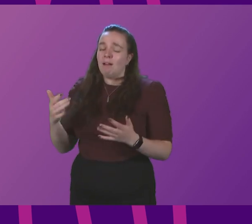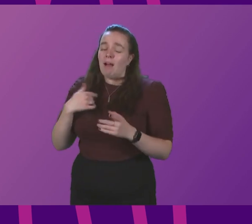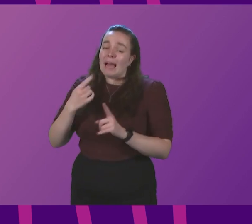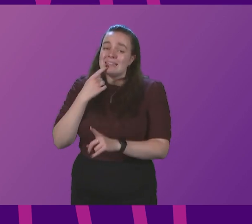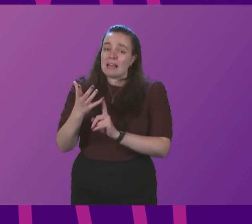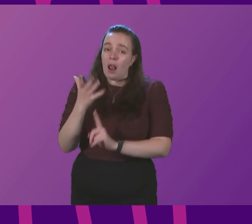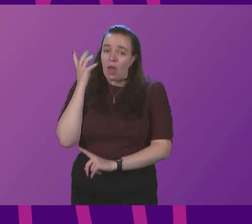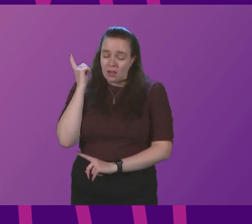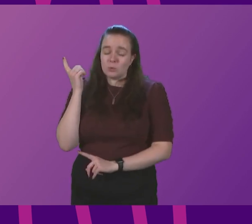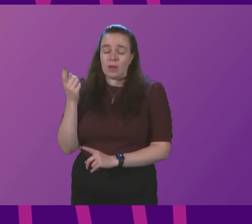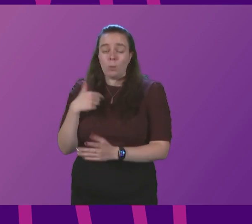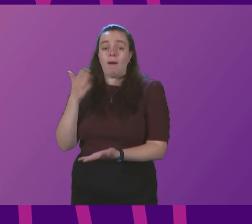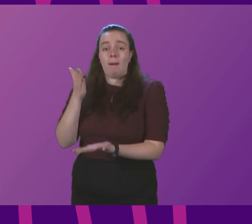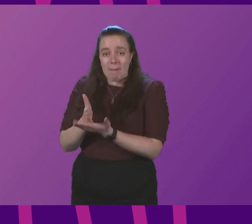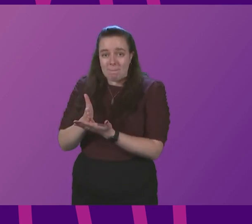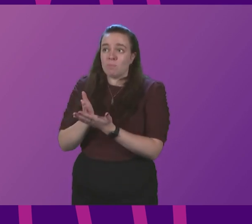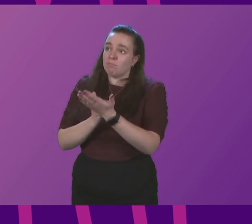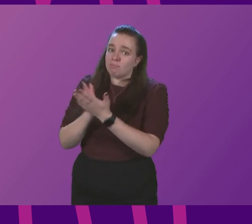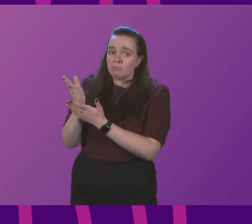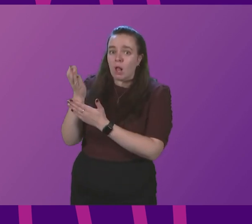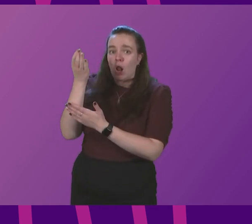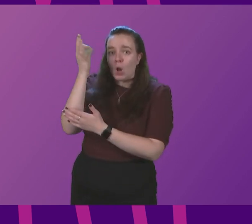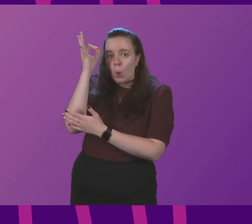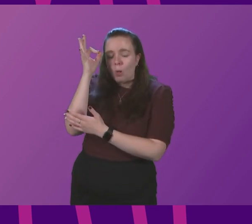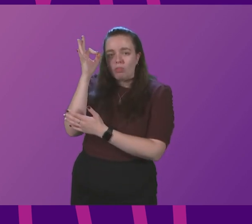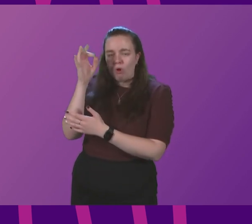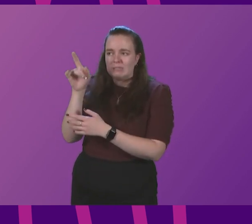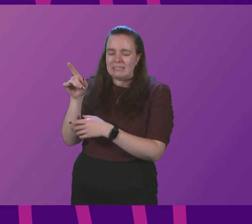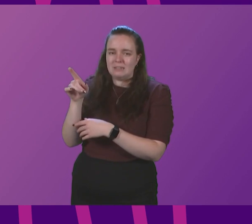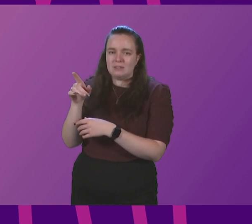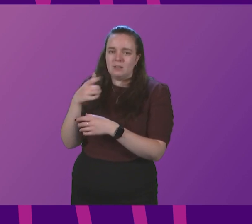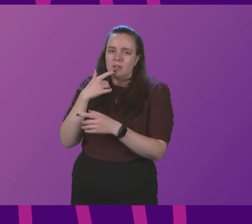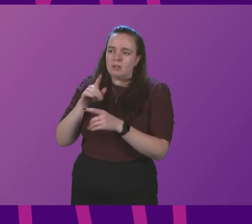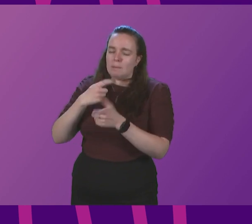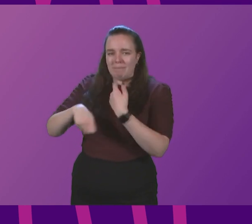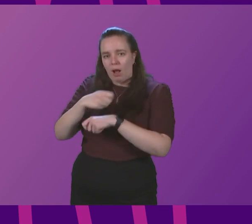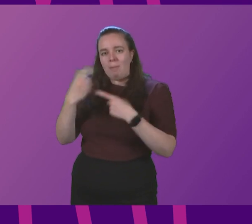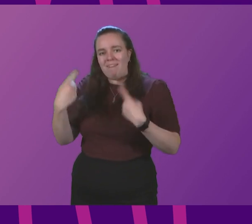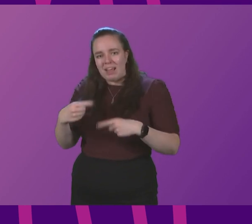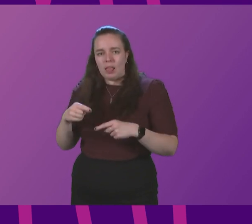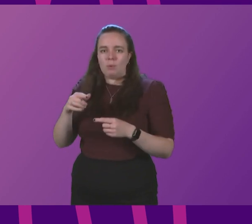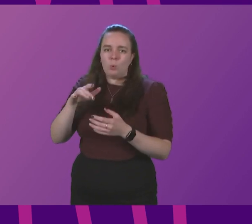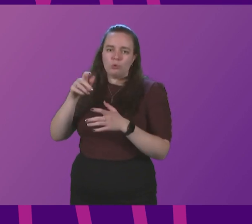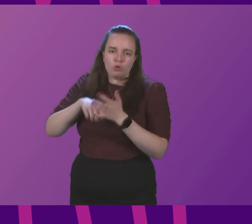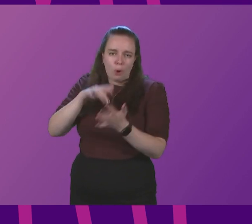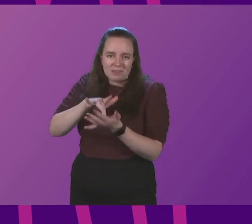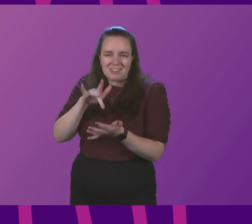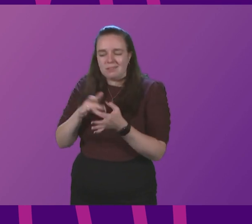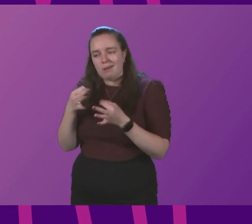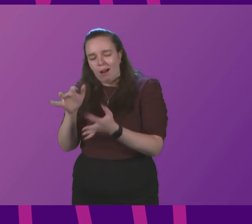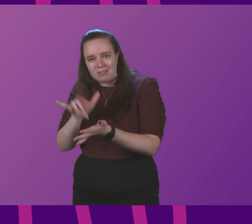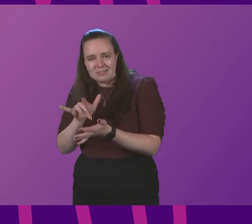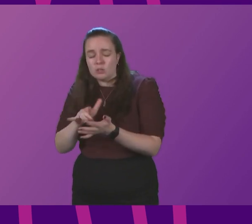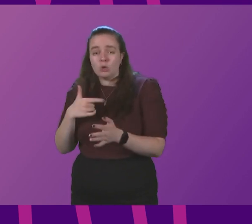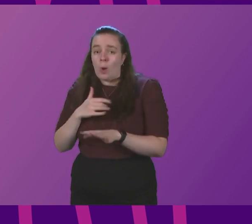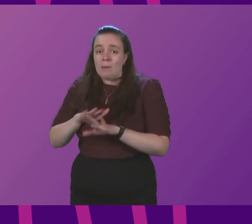week that we are going to, through local authorities, be making them available in shopping centres and garden centres, so I'm not arguing against that for a moment. But